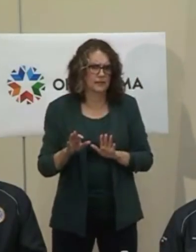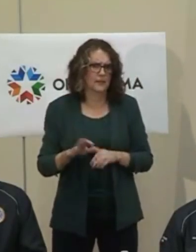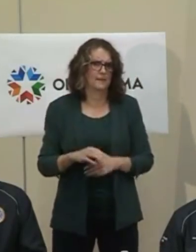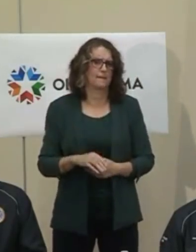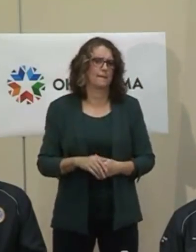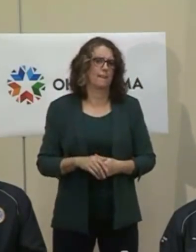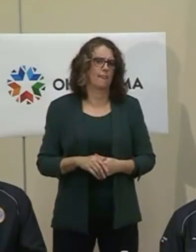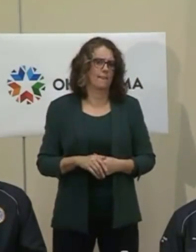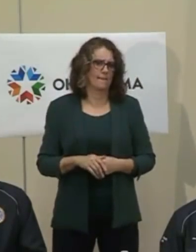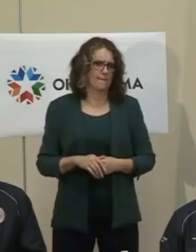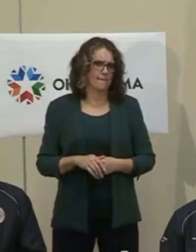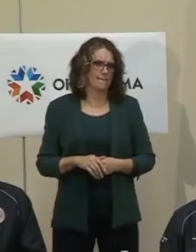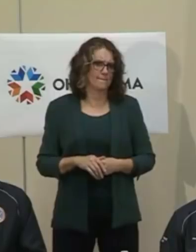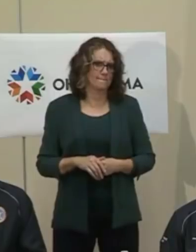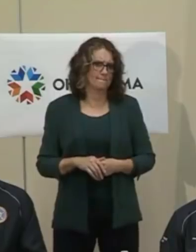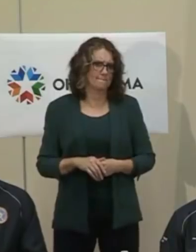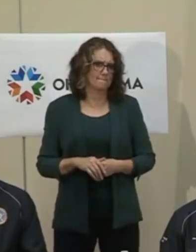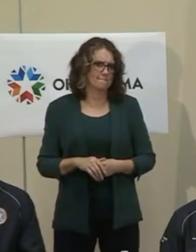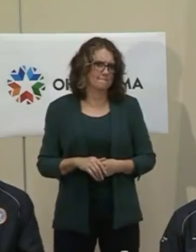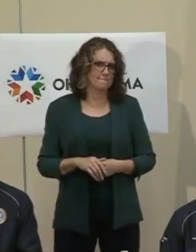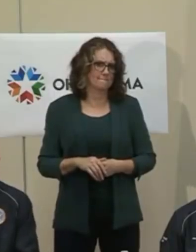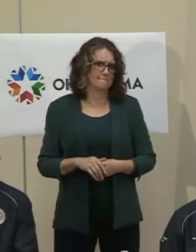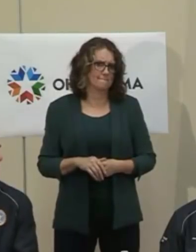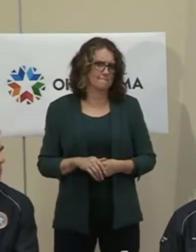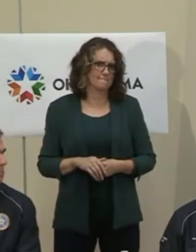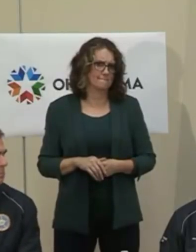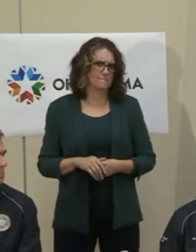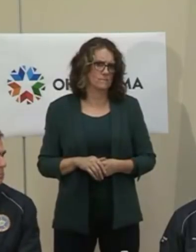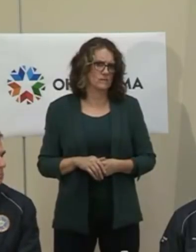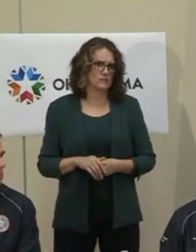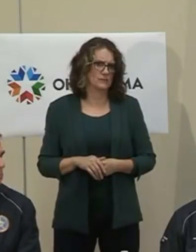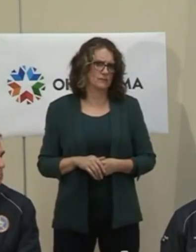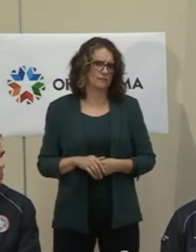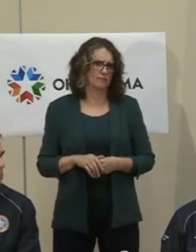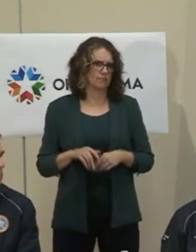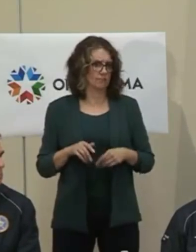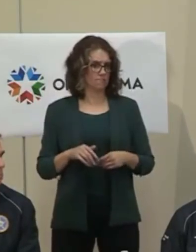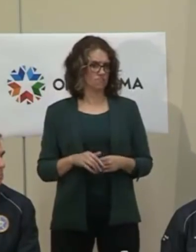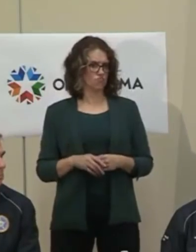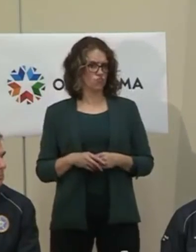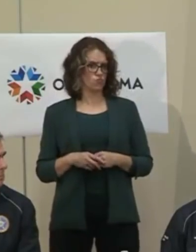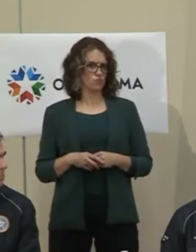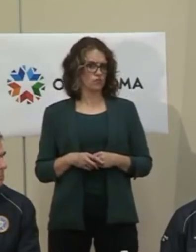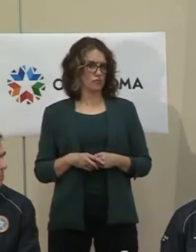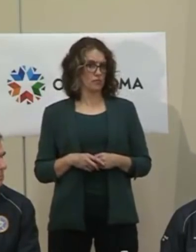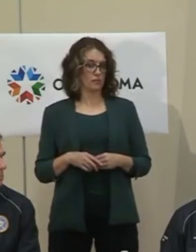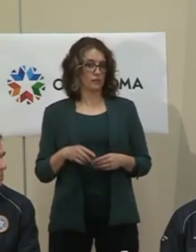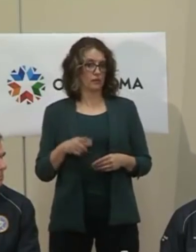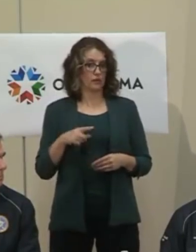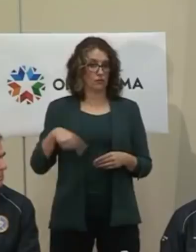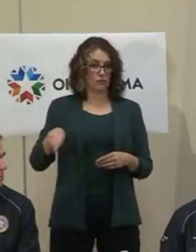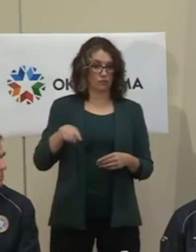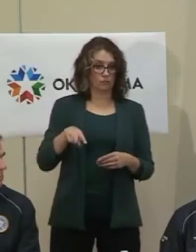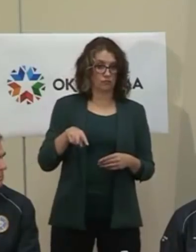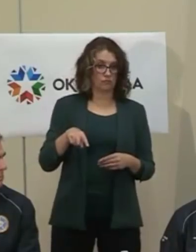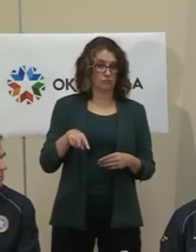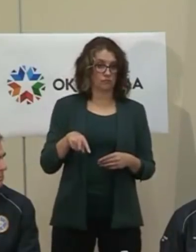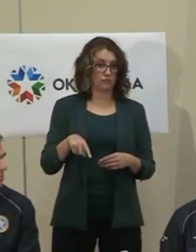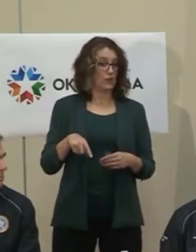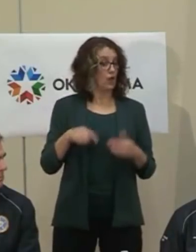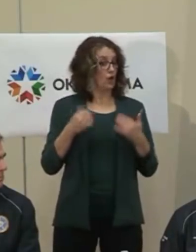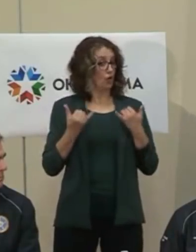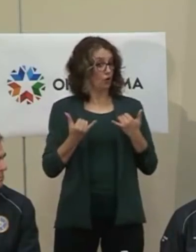what we're – we've currently tested to our positives, and we expect, you know, cases will increase.